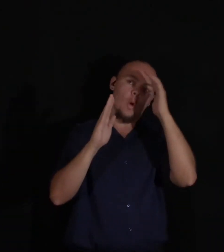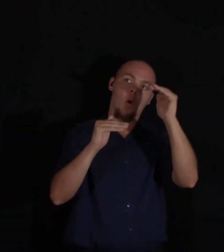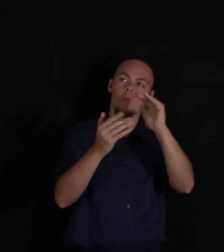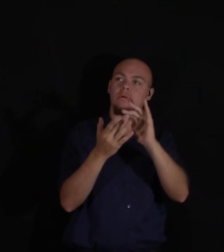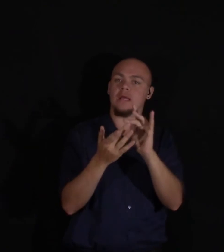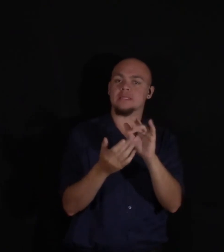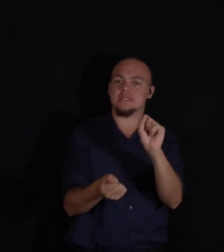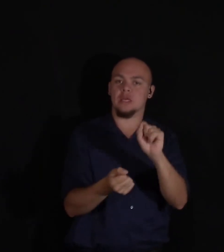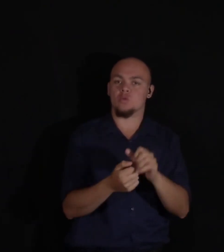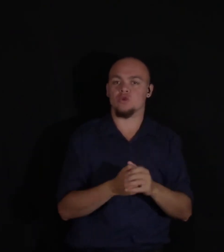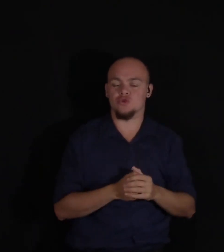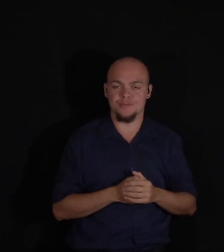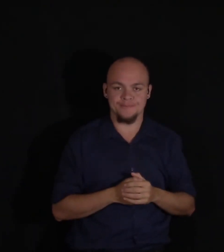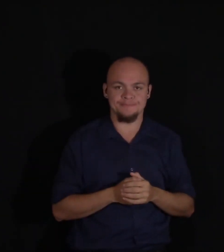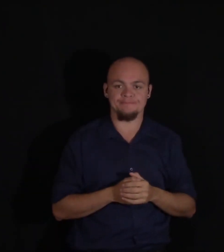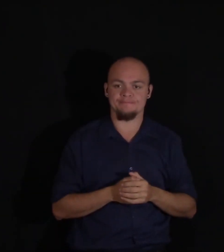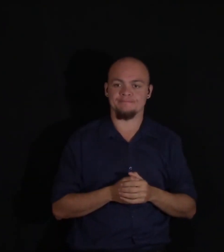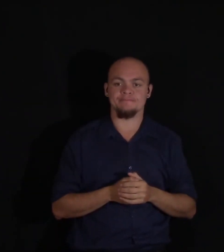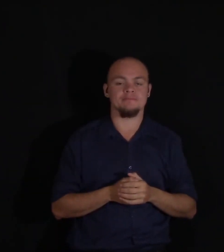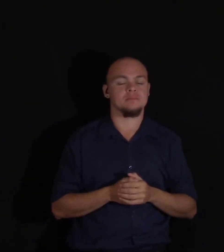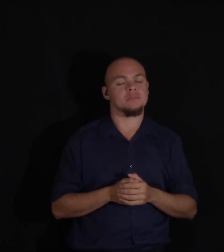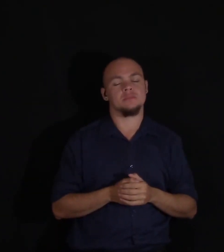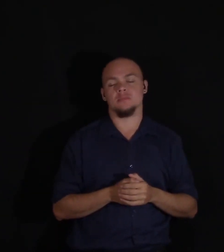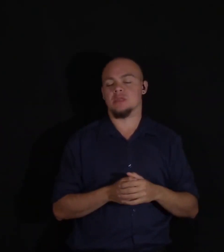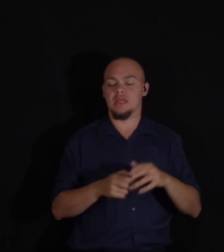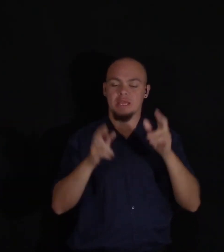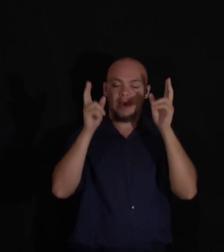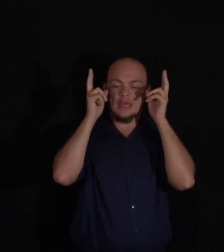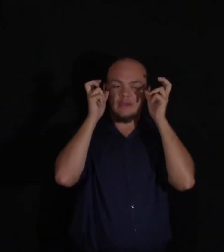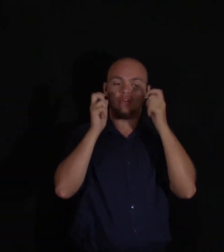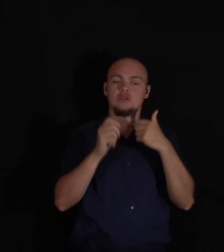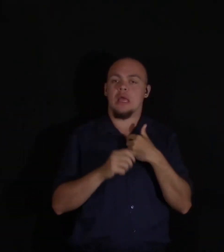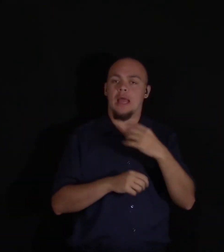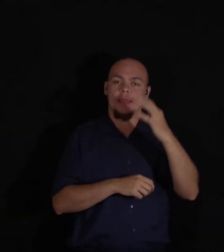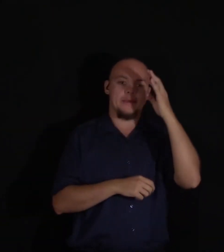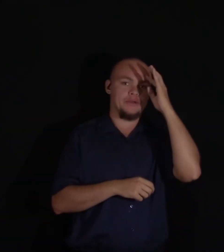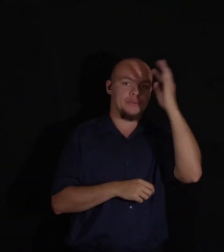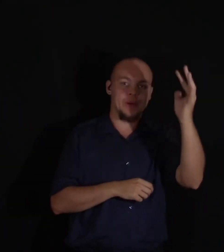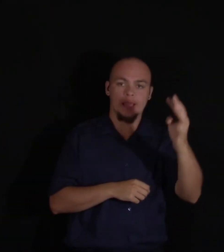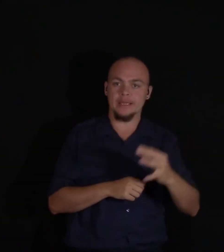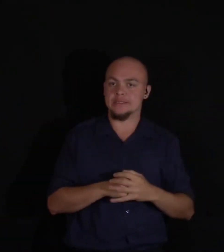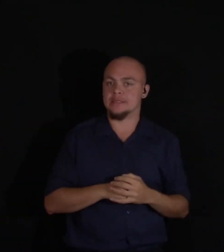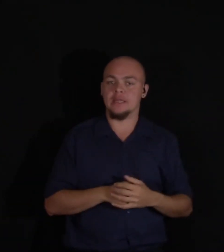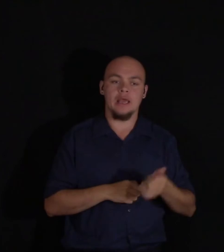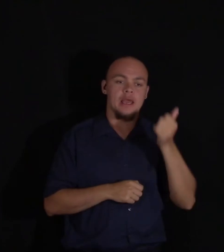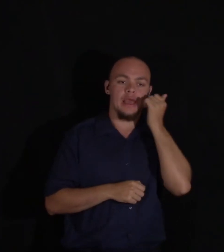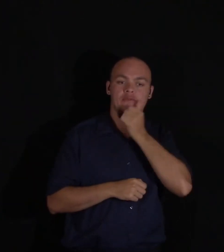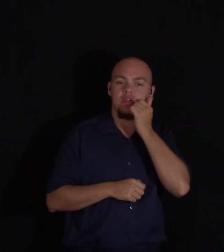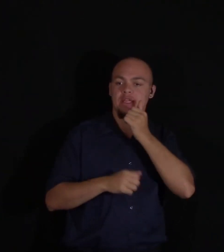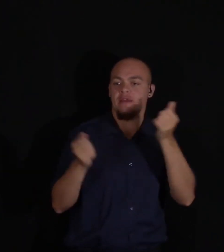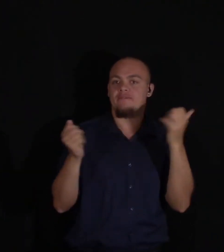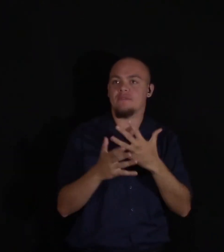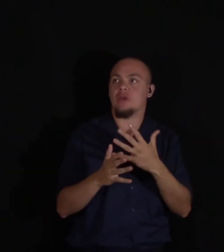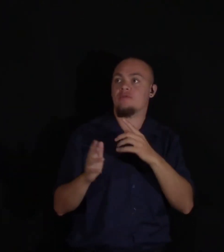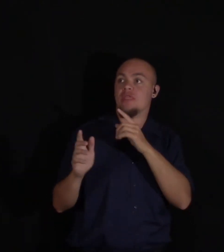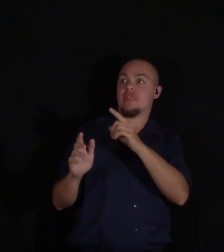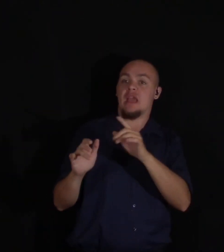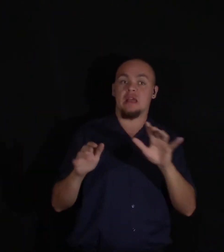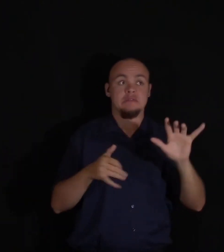the author of unalterable evils, and I lived in daily fear, lest the monster whom I had created should